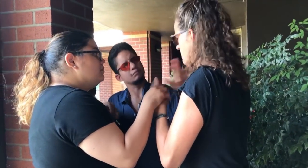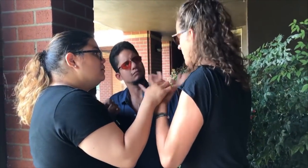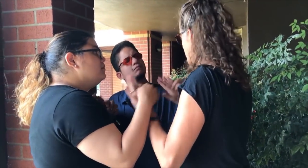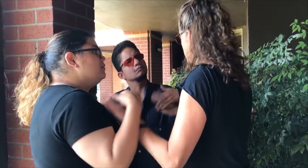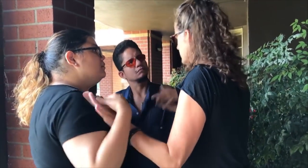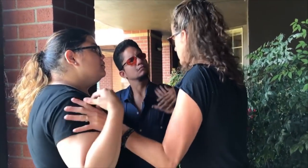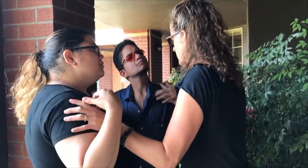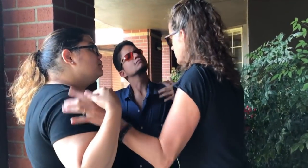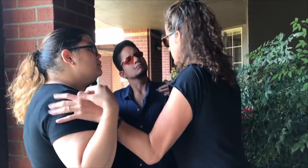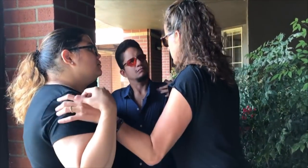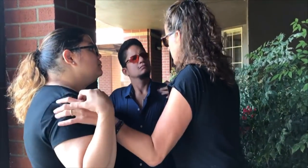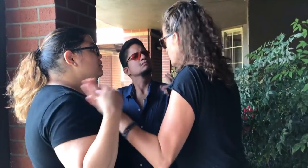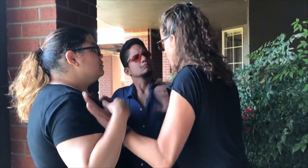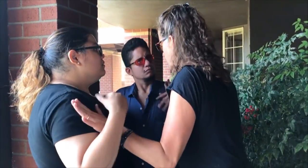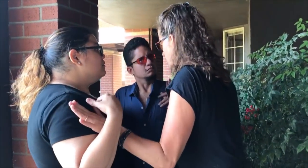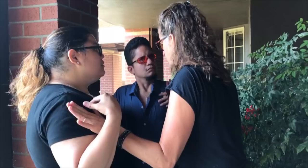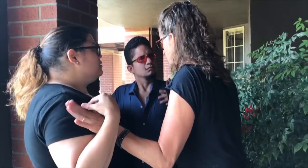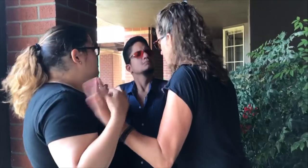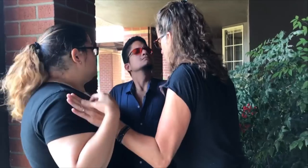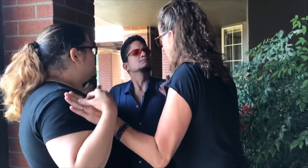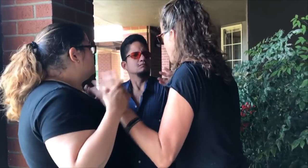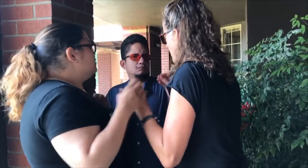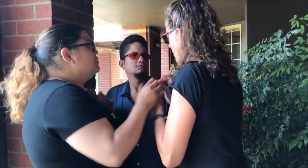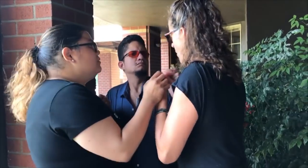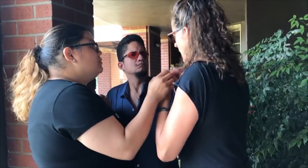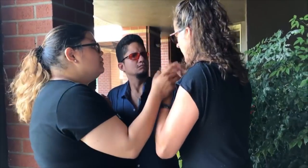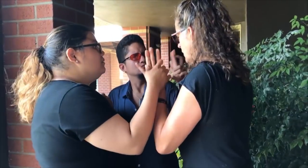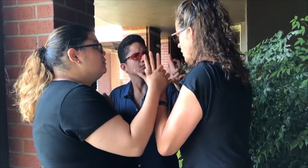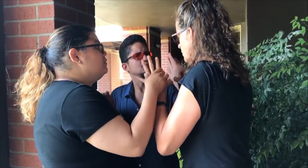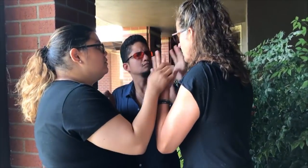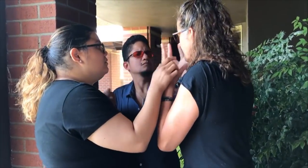developed less than a decade ago by A.J. Granda and Yelica Nuccio.